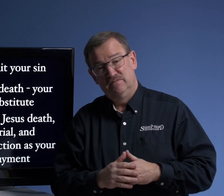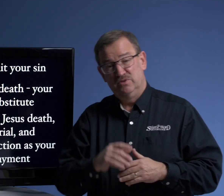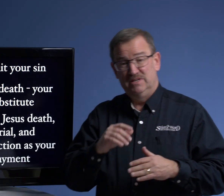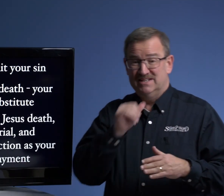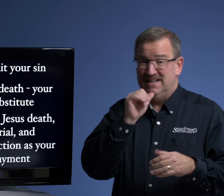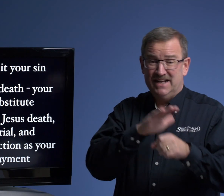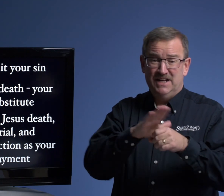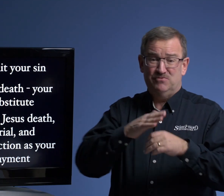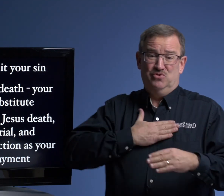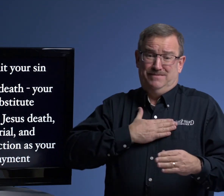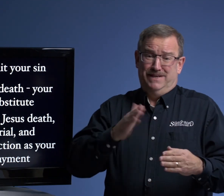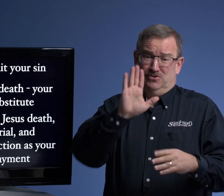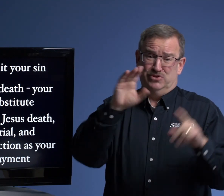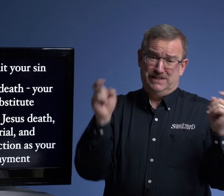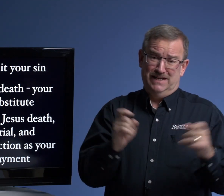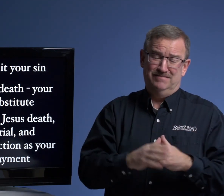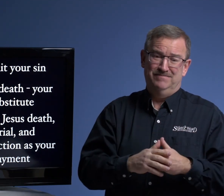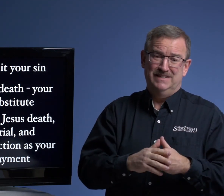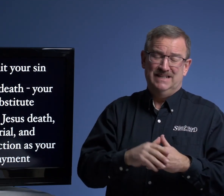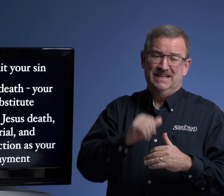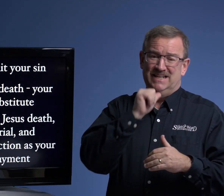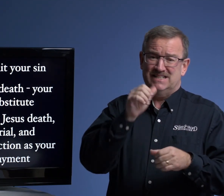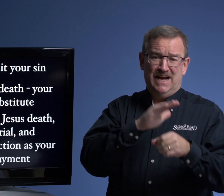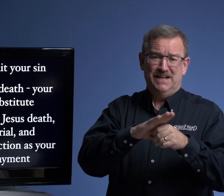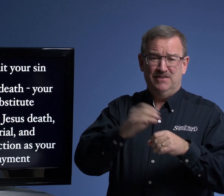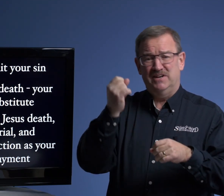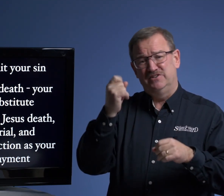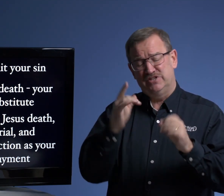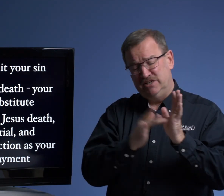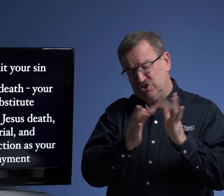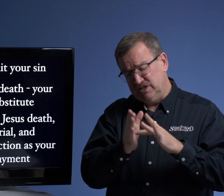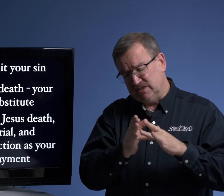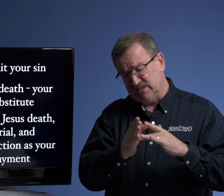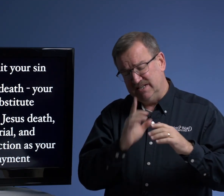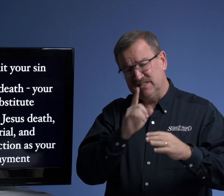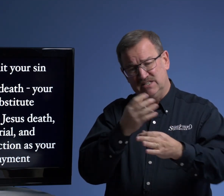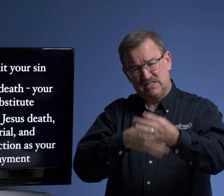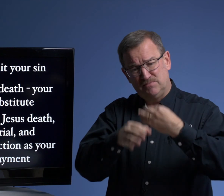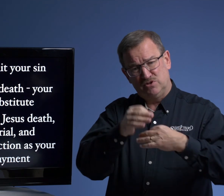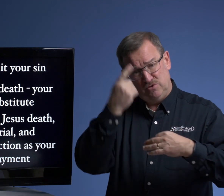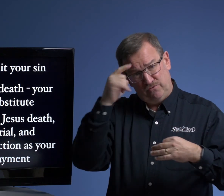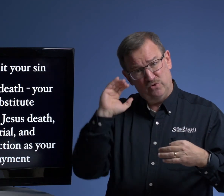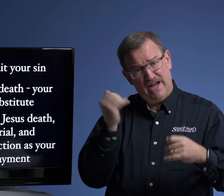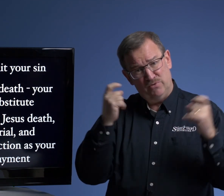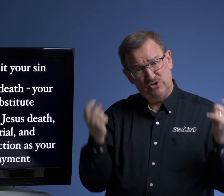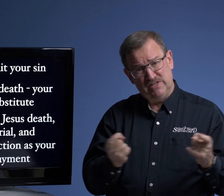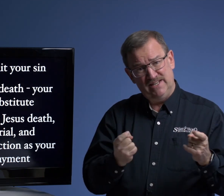It's not enough to admit your sin. It's not enough to understand Jesus is the substitute for our sin.